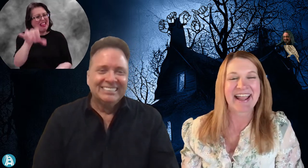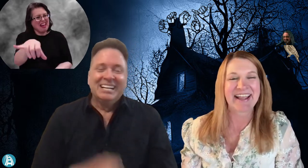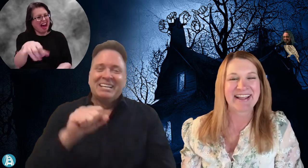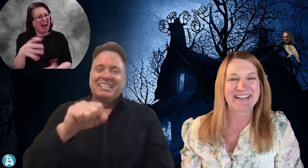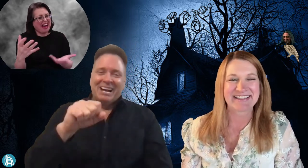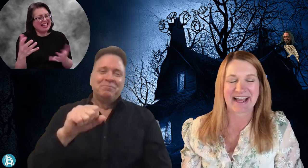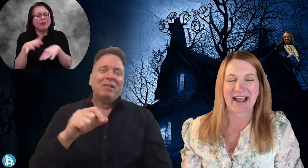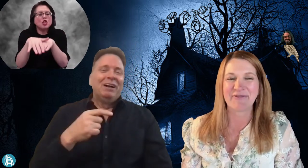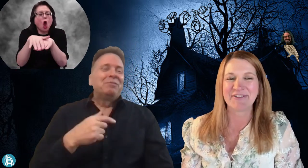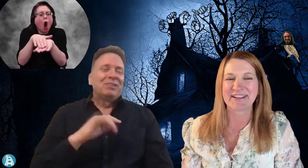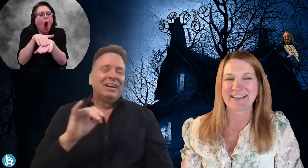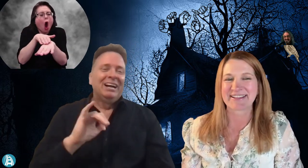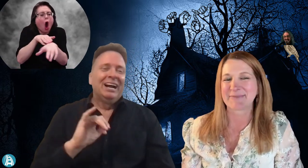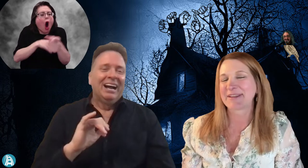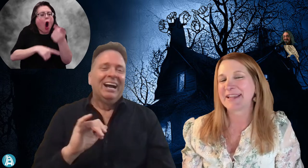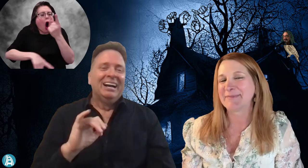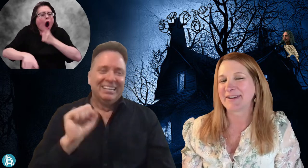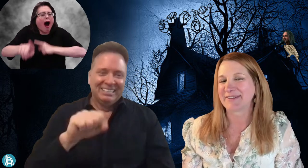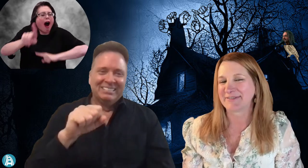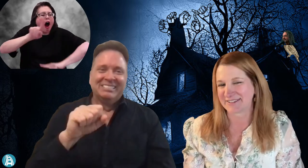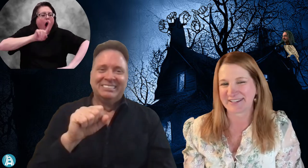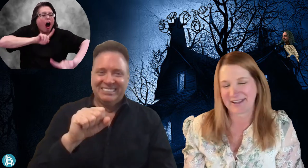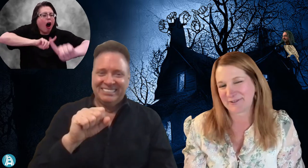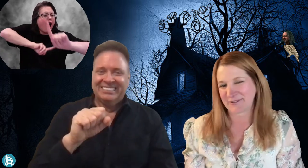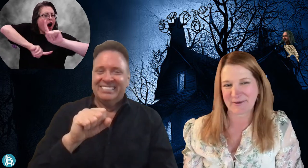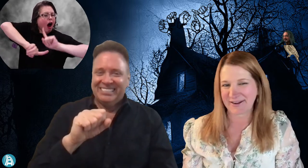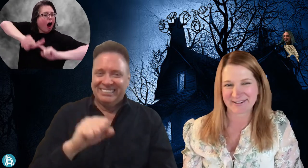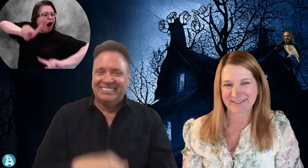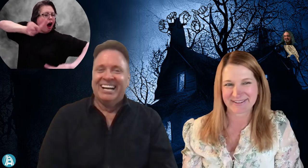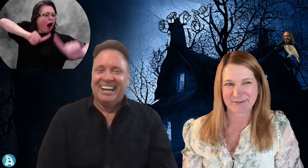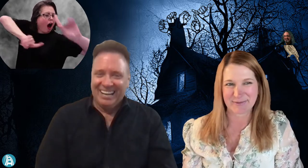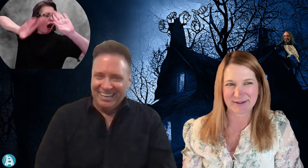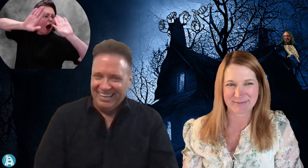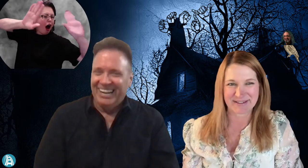And I feel like that's something he might have done. I don't know why. It reminded me.